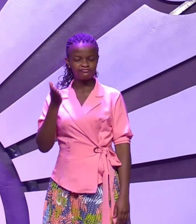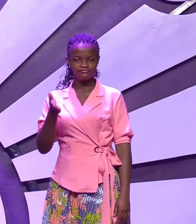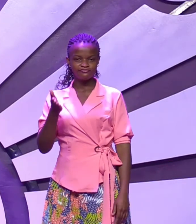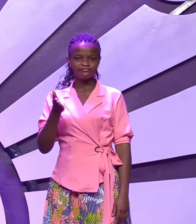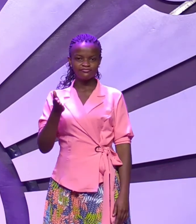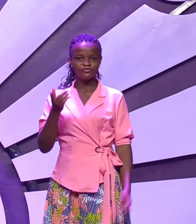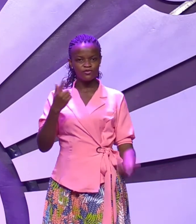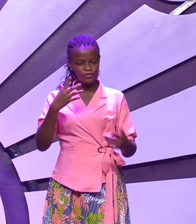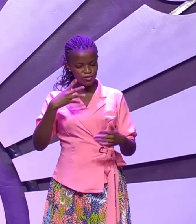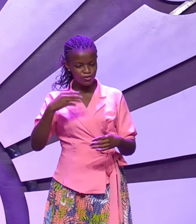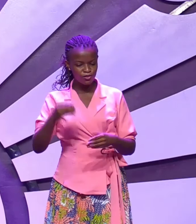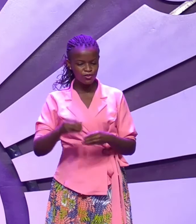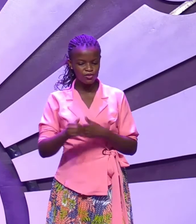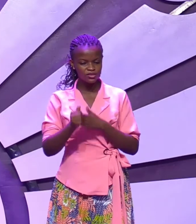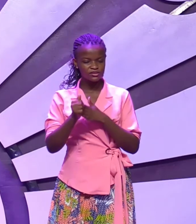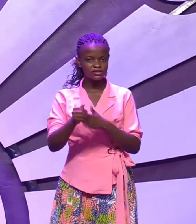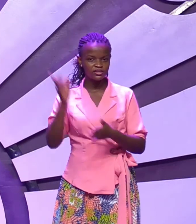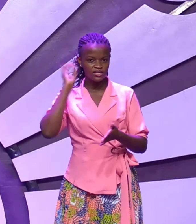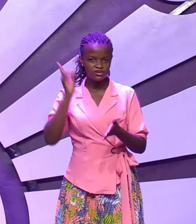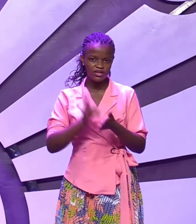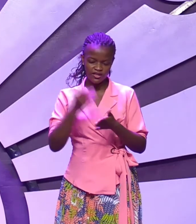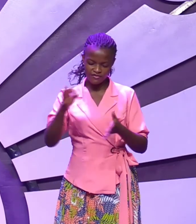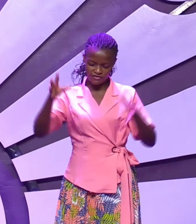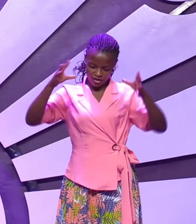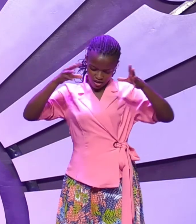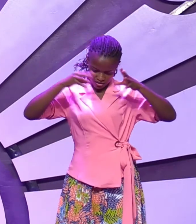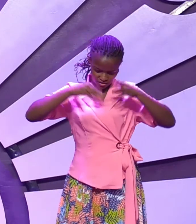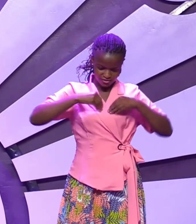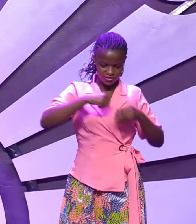we shall take care of all the costs you just accept to take you there